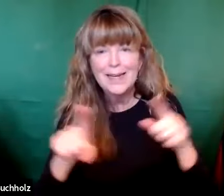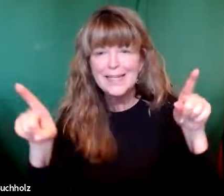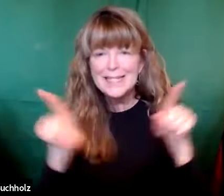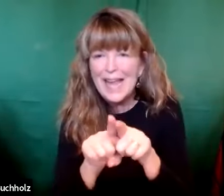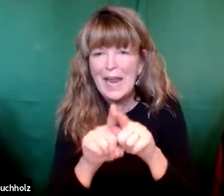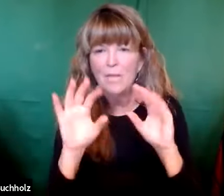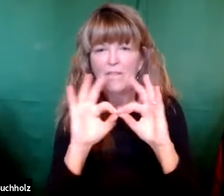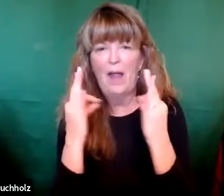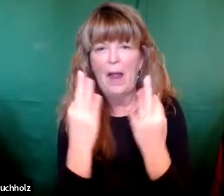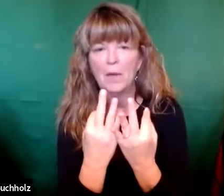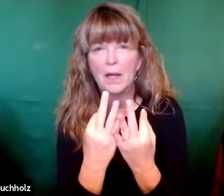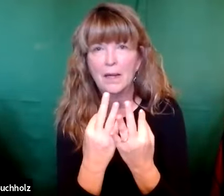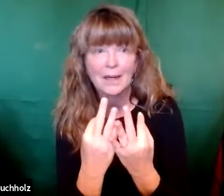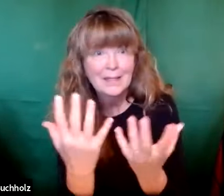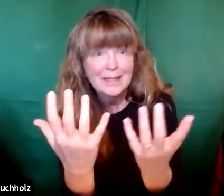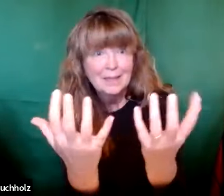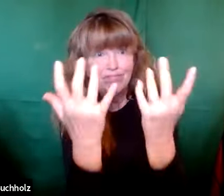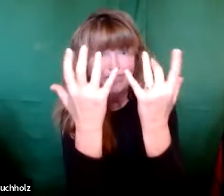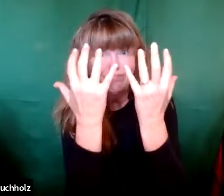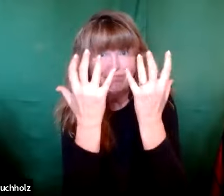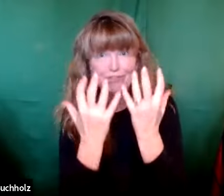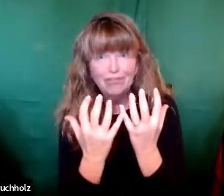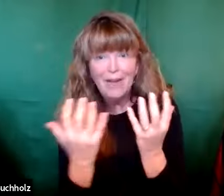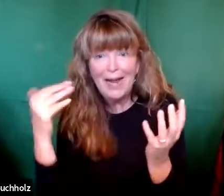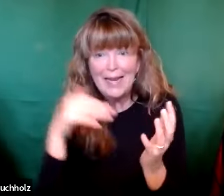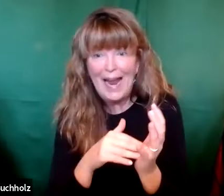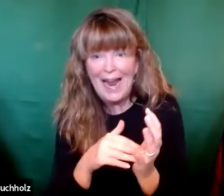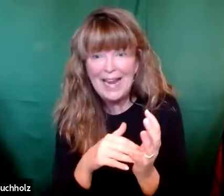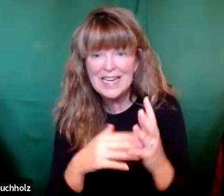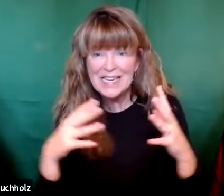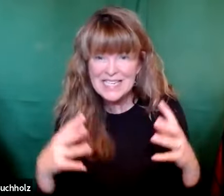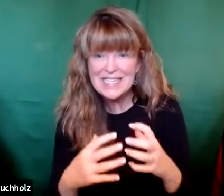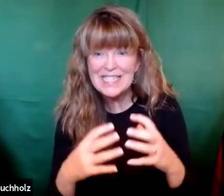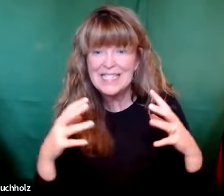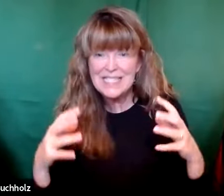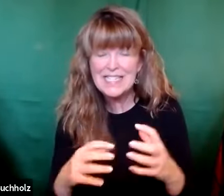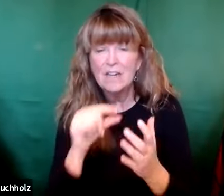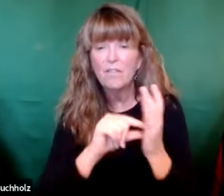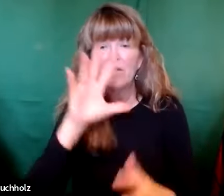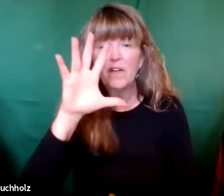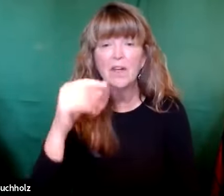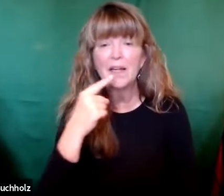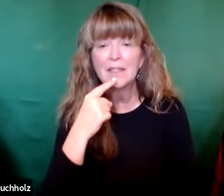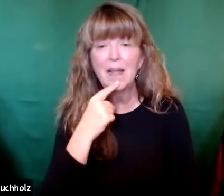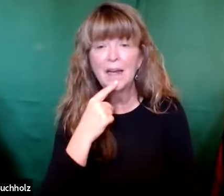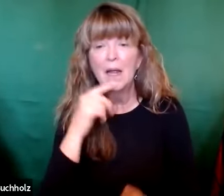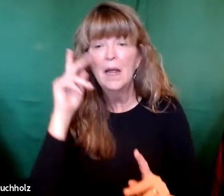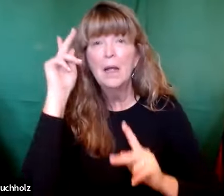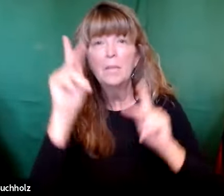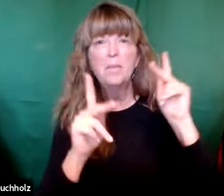these very same friends and family just a week later came again and in verse 59